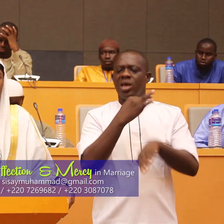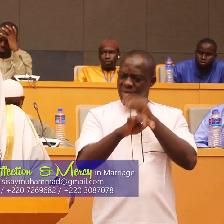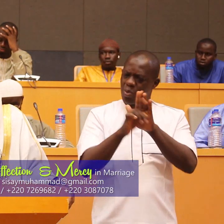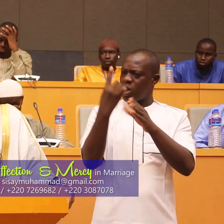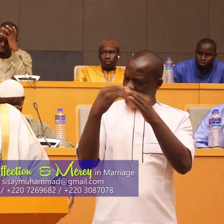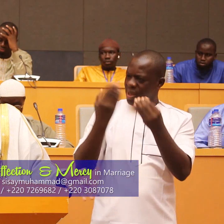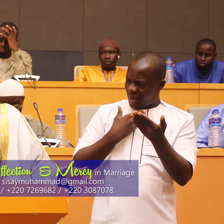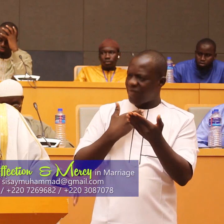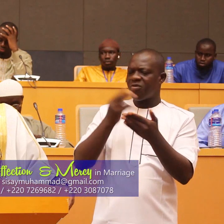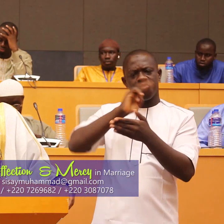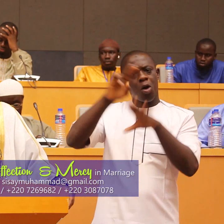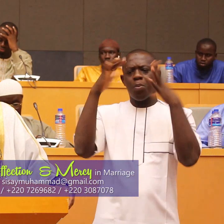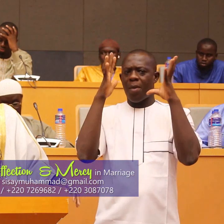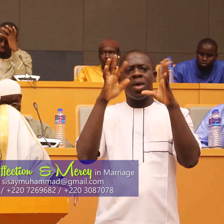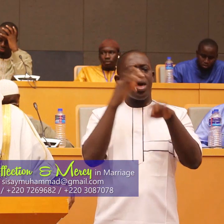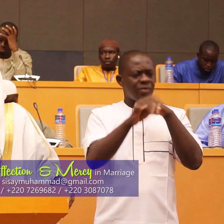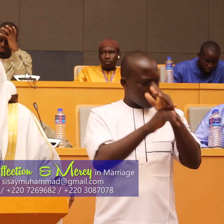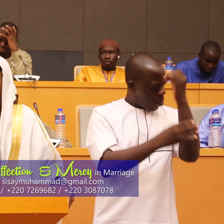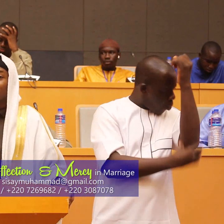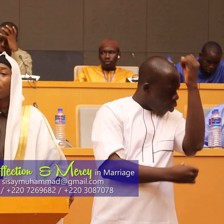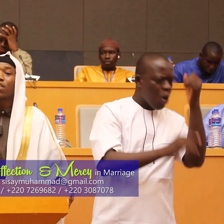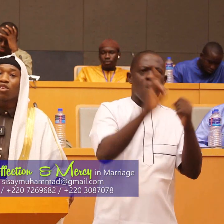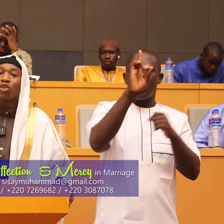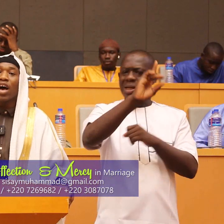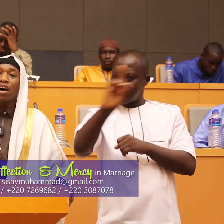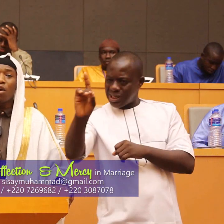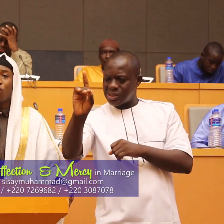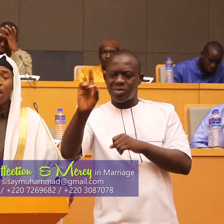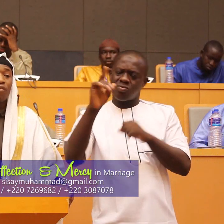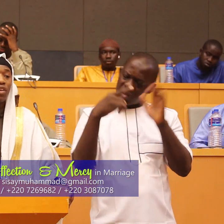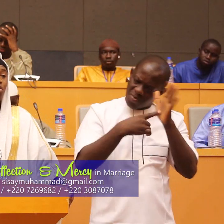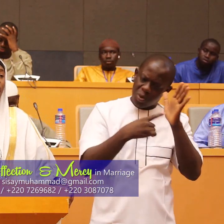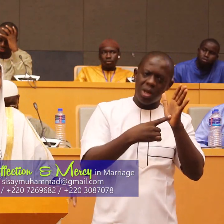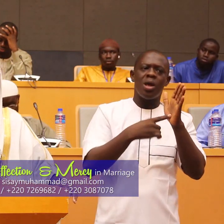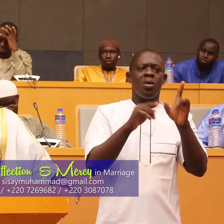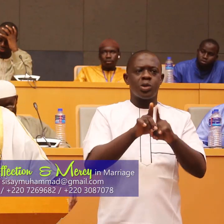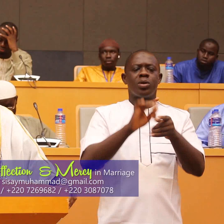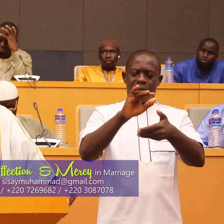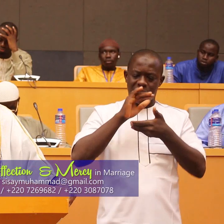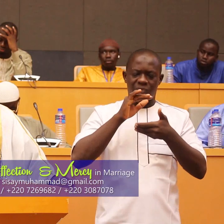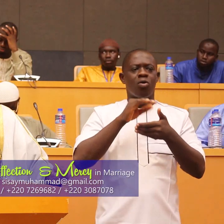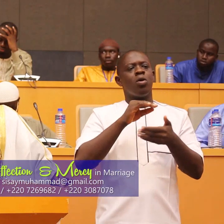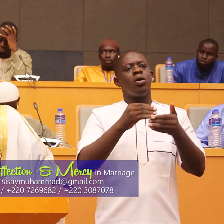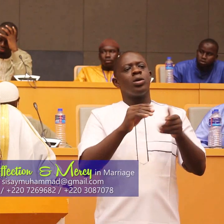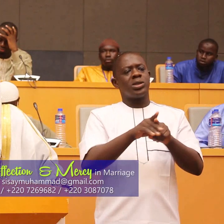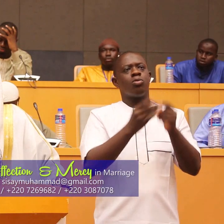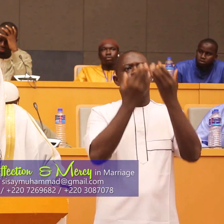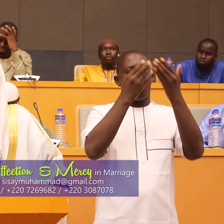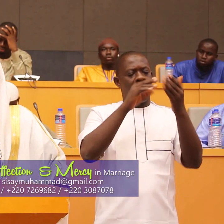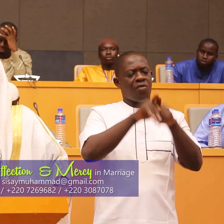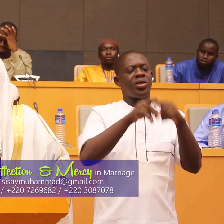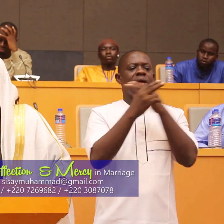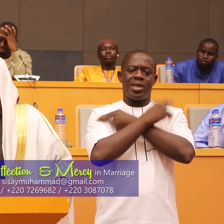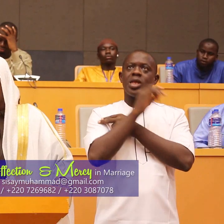no problem but if you are poor even one with this intention of having the dua of that angel and insha Allah